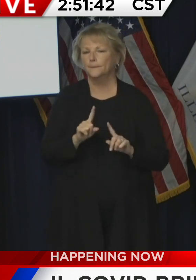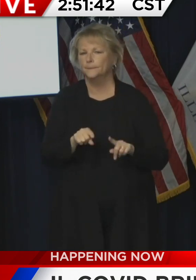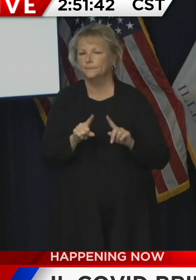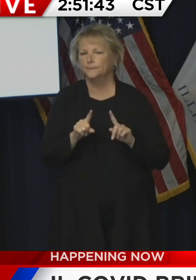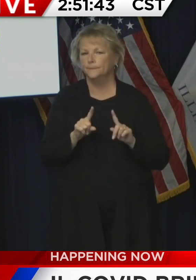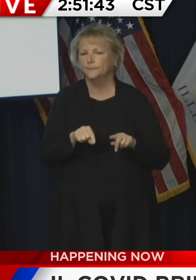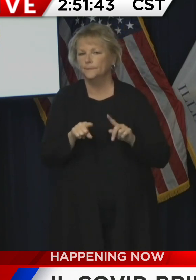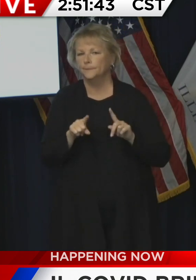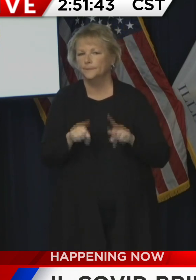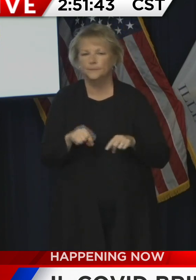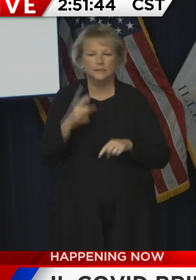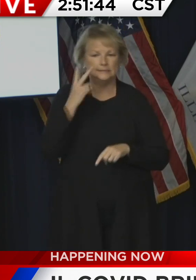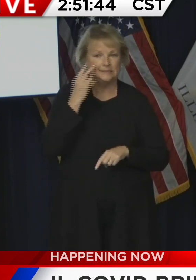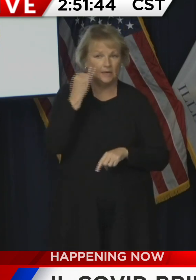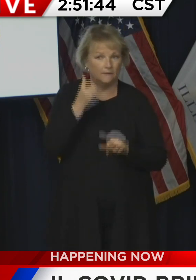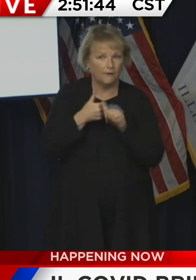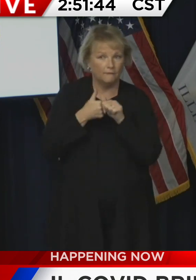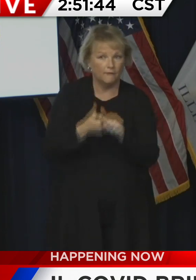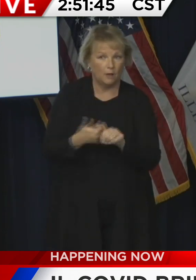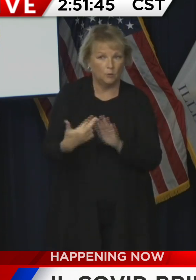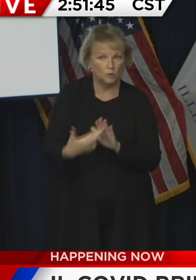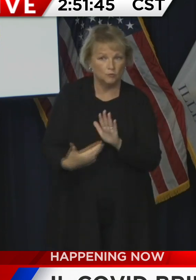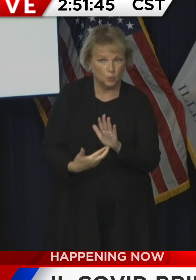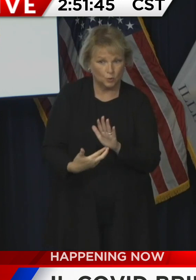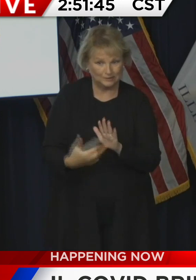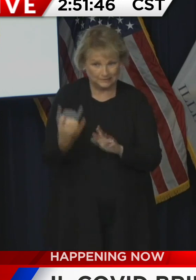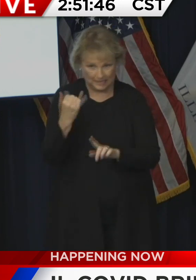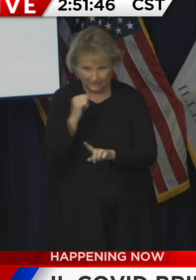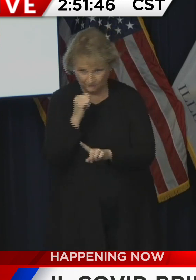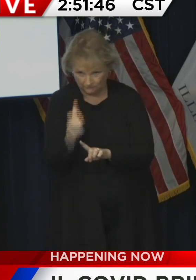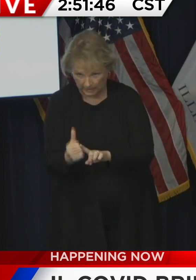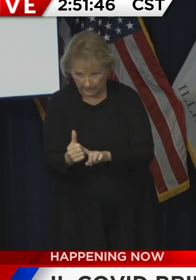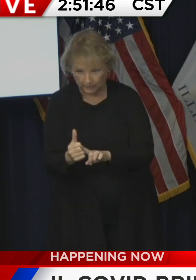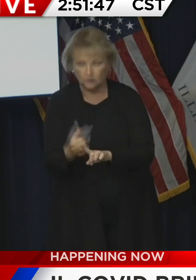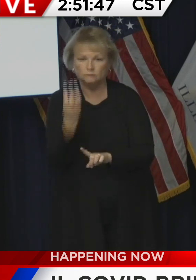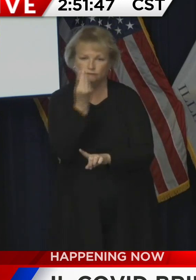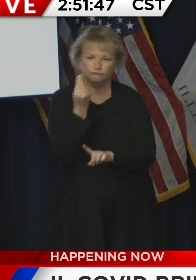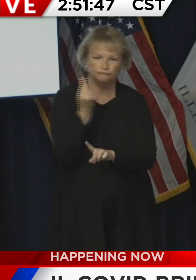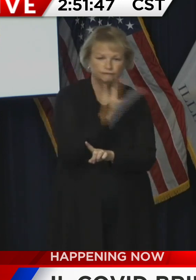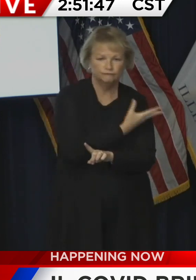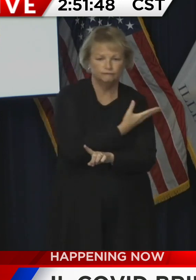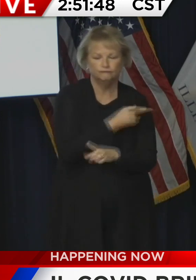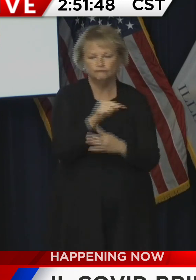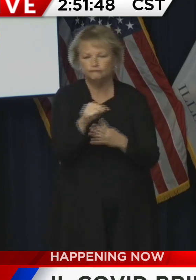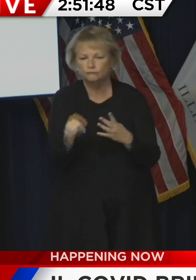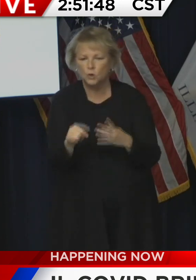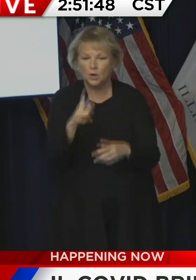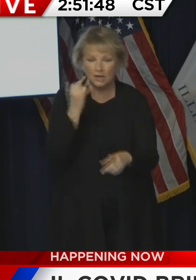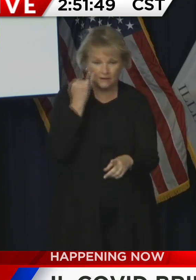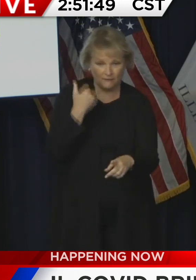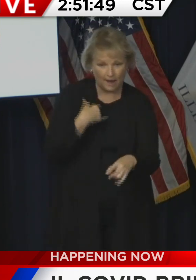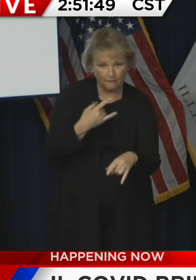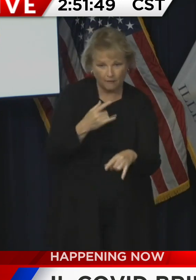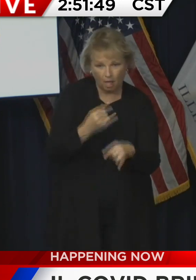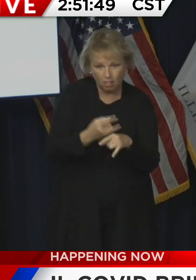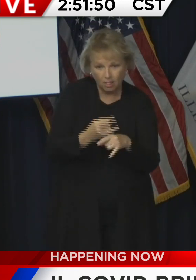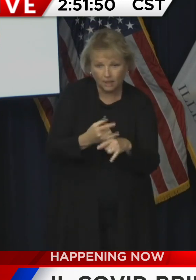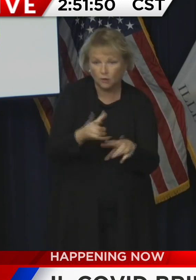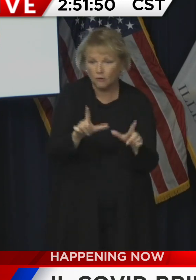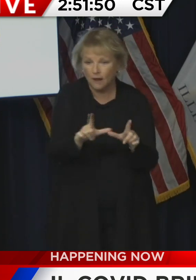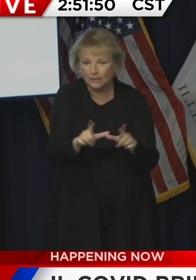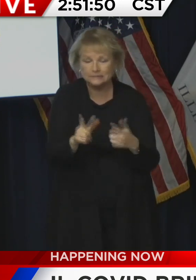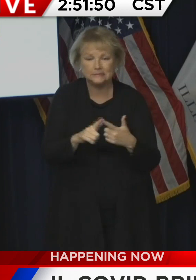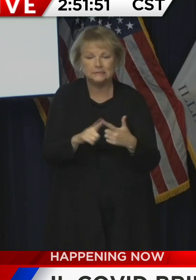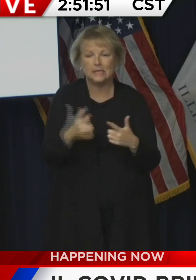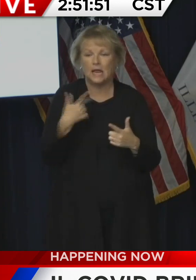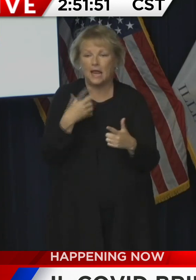or may not be following the rules and reporting back on places that have liquor licenses that have gaming licenses